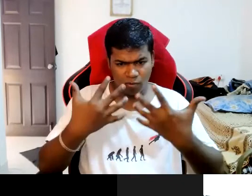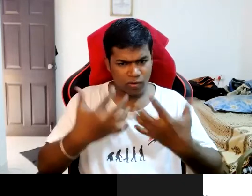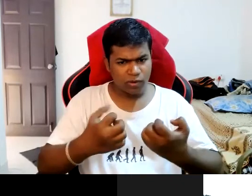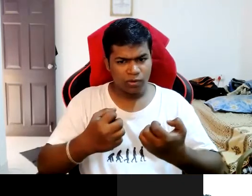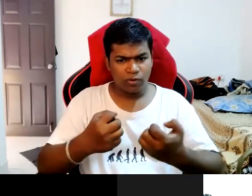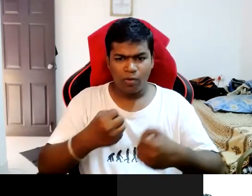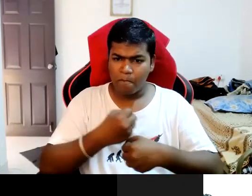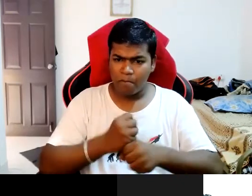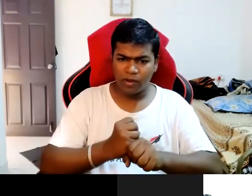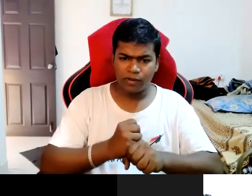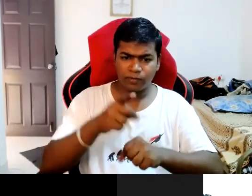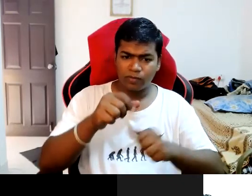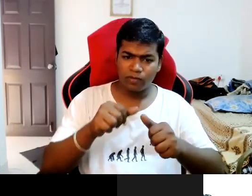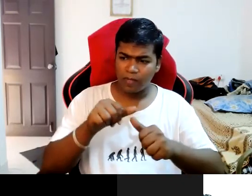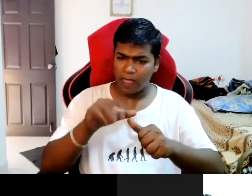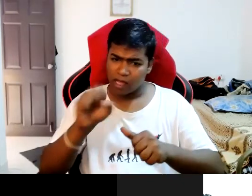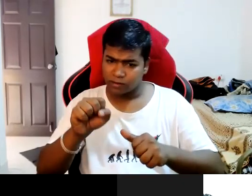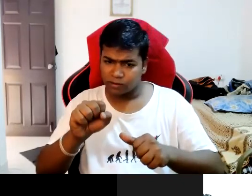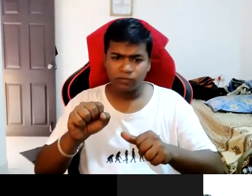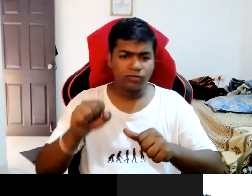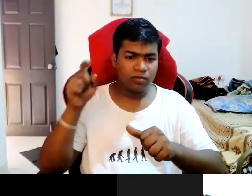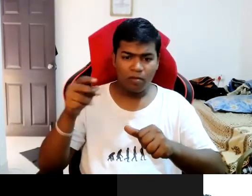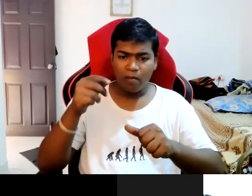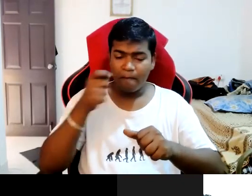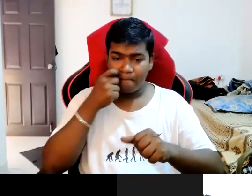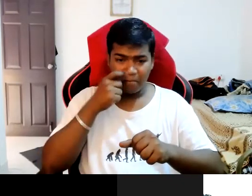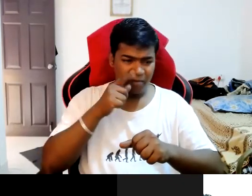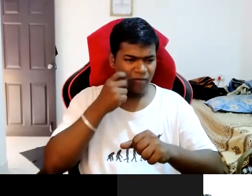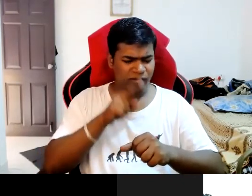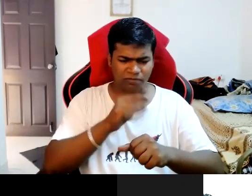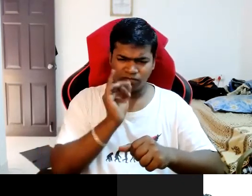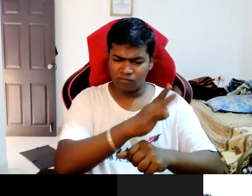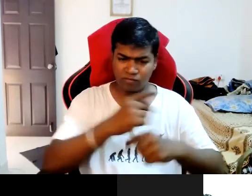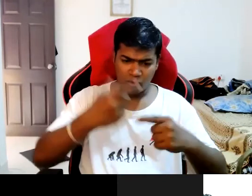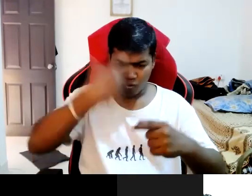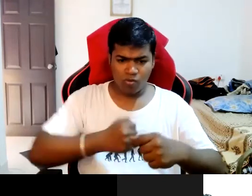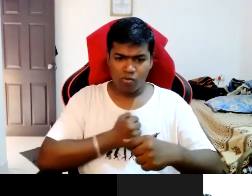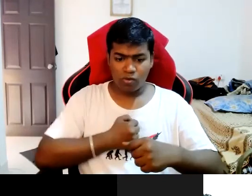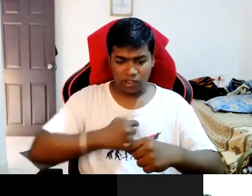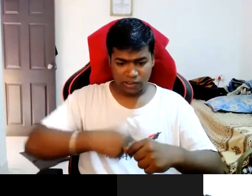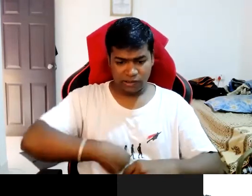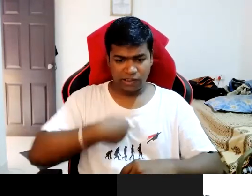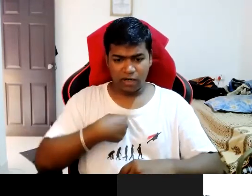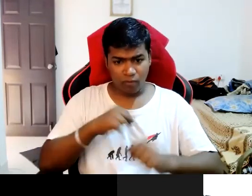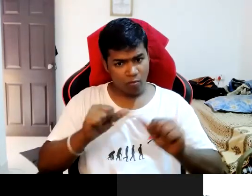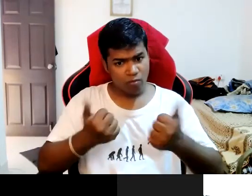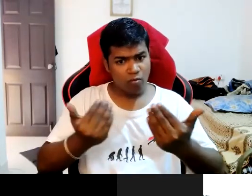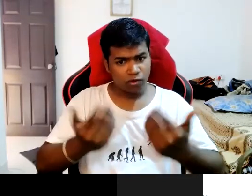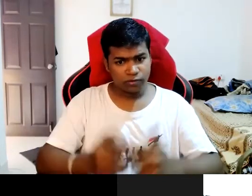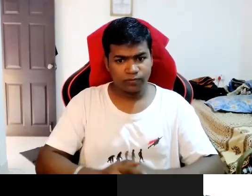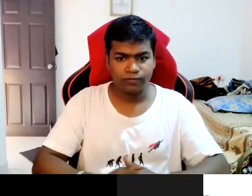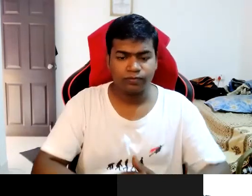you can access or your parents didn't have to carry you anywhere or you could access the same surface like anywhere else too?